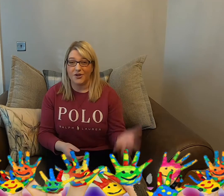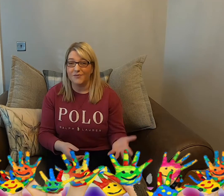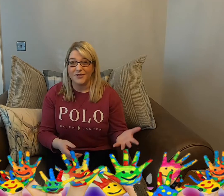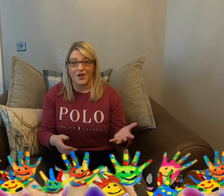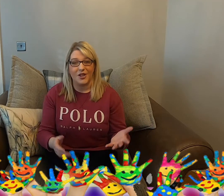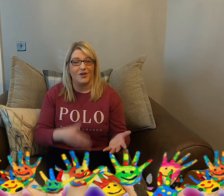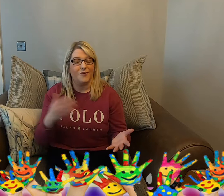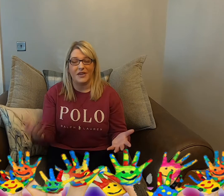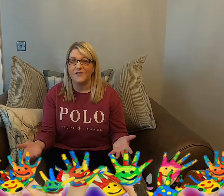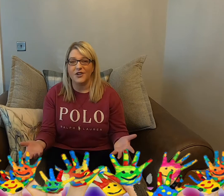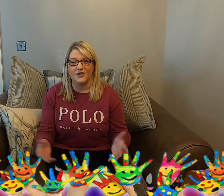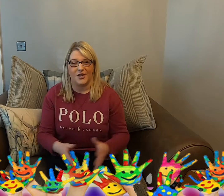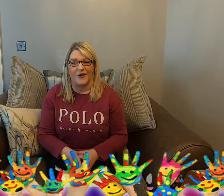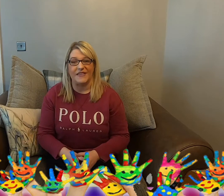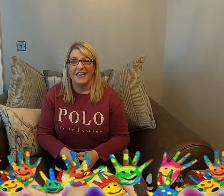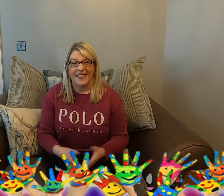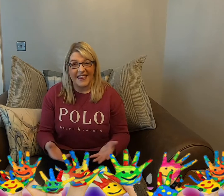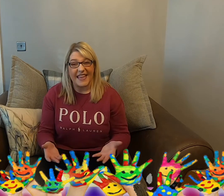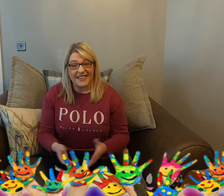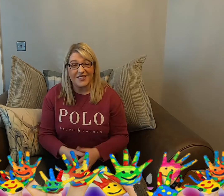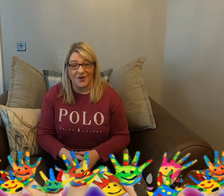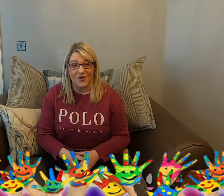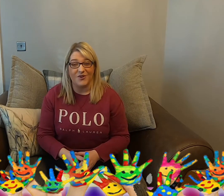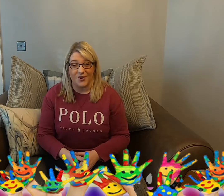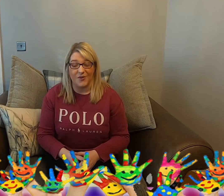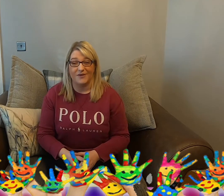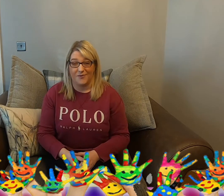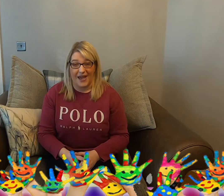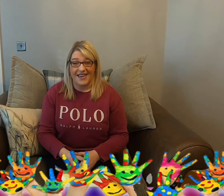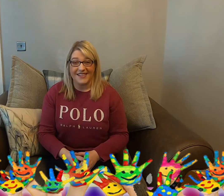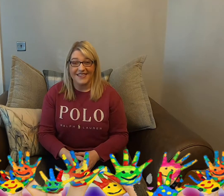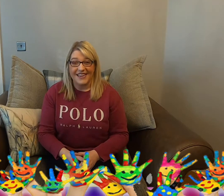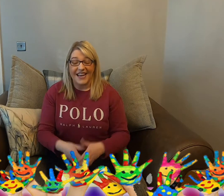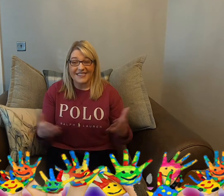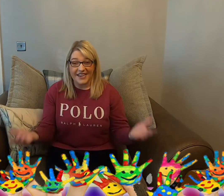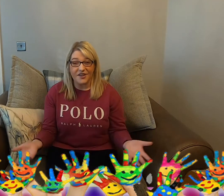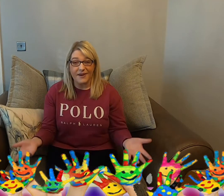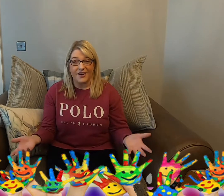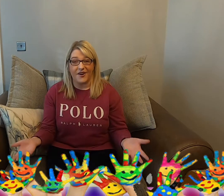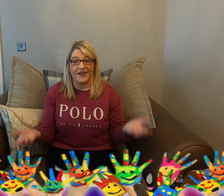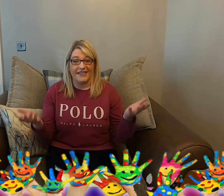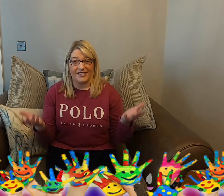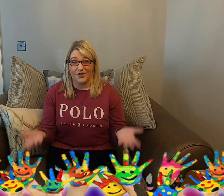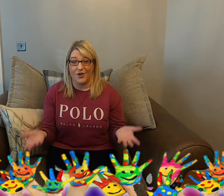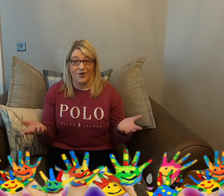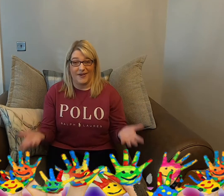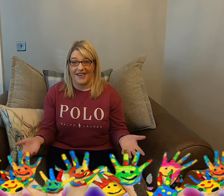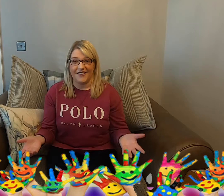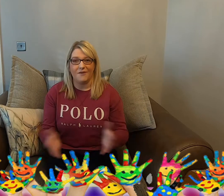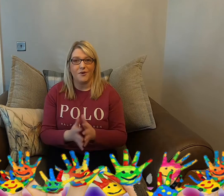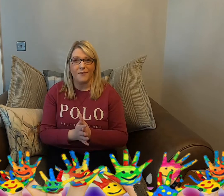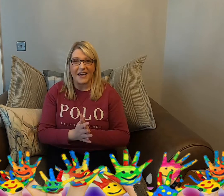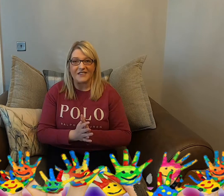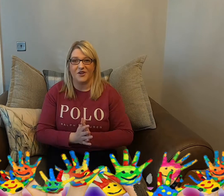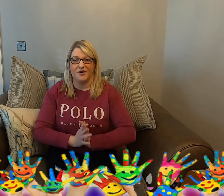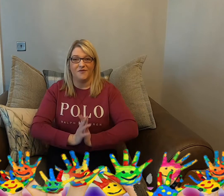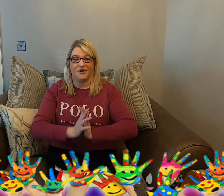homeschooling or whatever you're doing, that that's all going well. And here we are in a new year and we're back now for